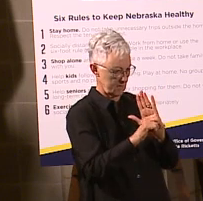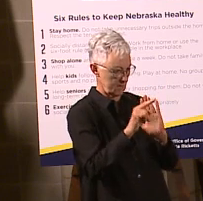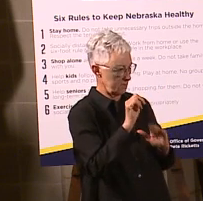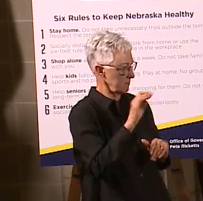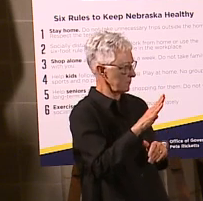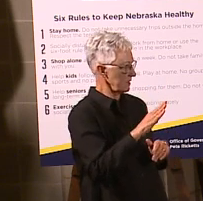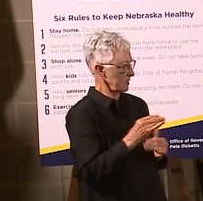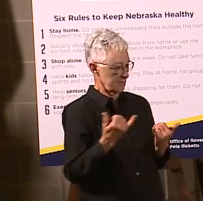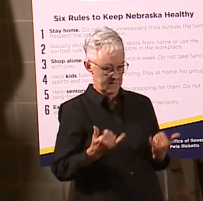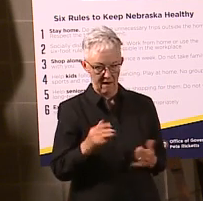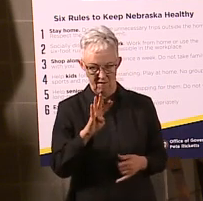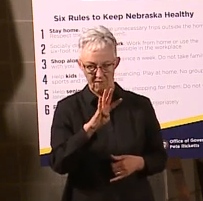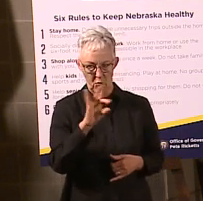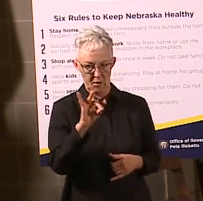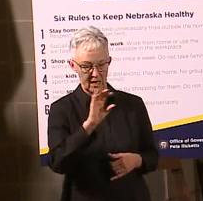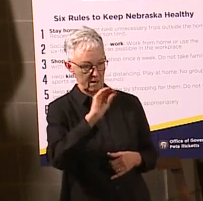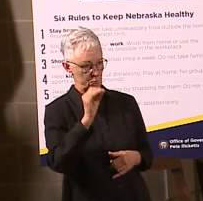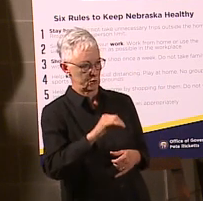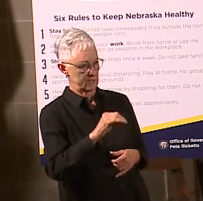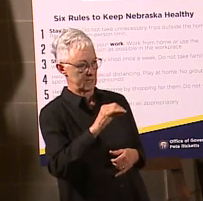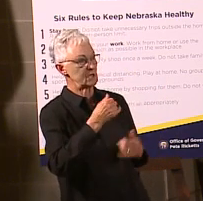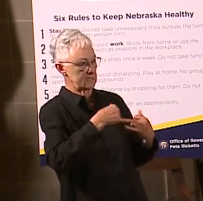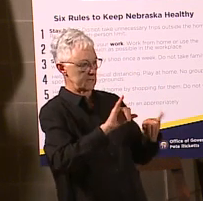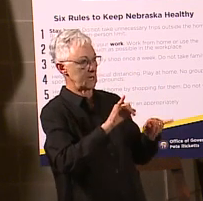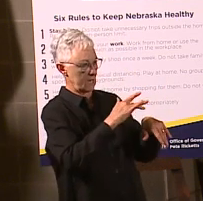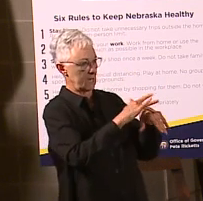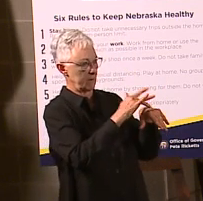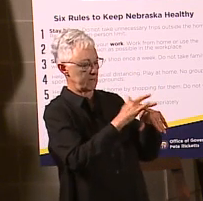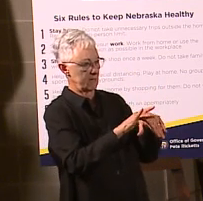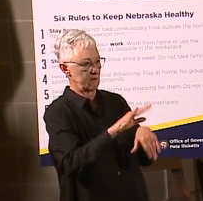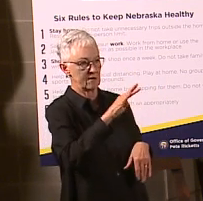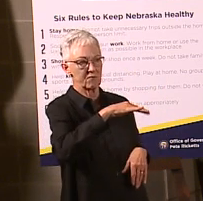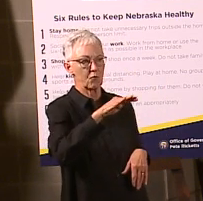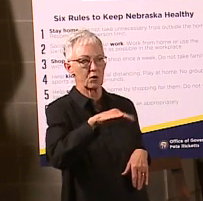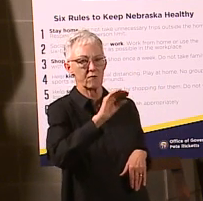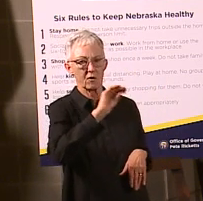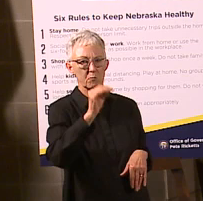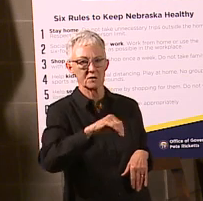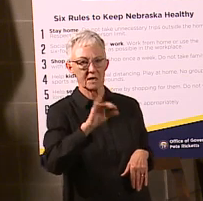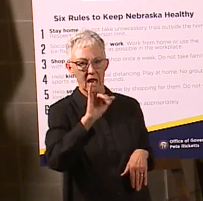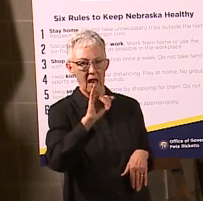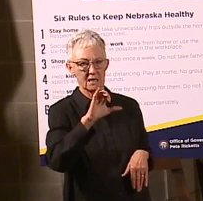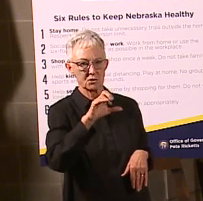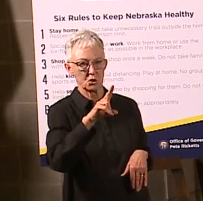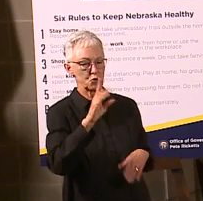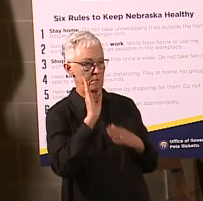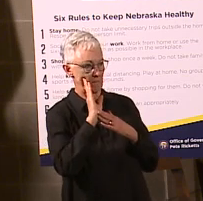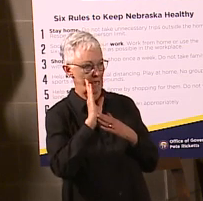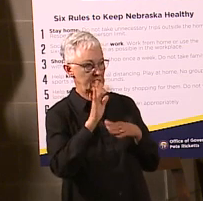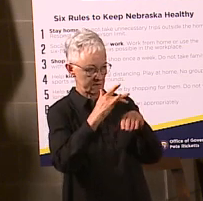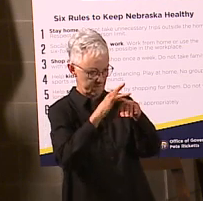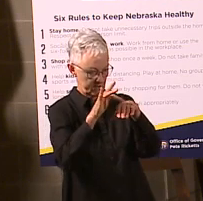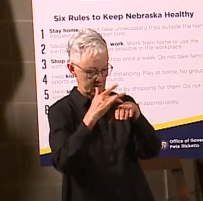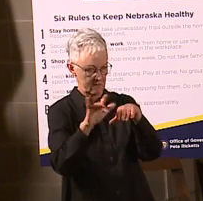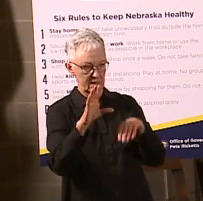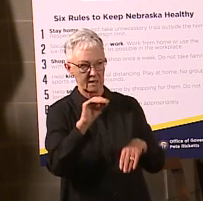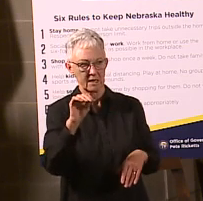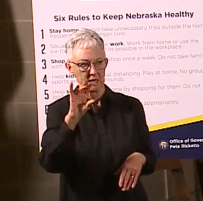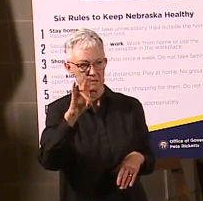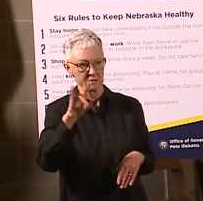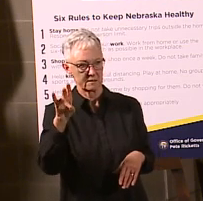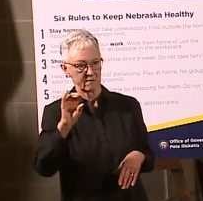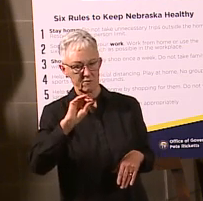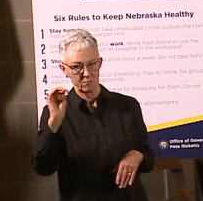Currently, 48% of those beds are available, 44% of the ICU beds are available, and 77% of the ventilators